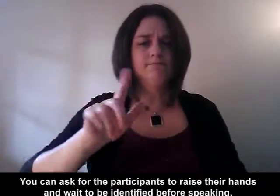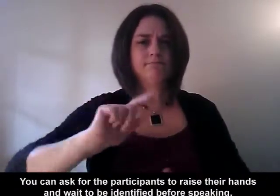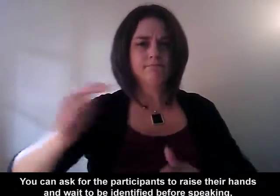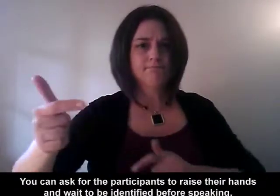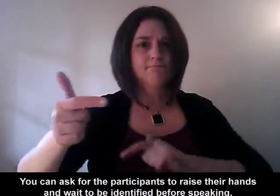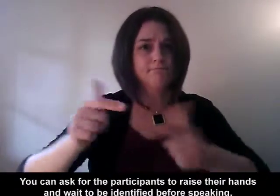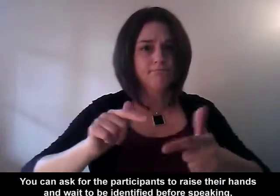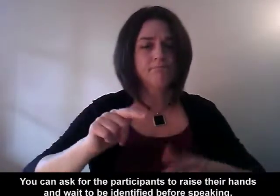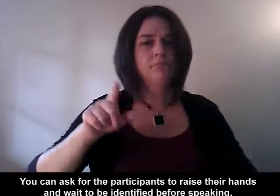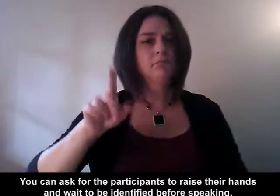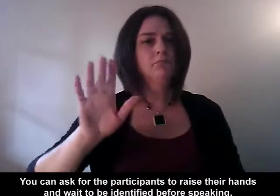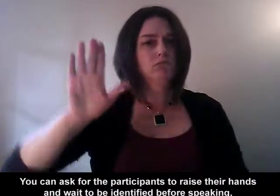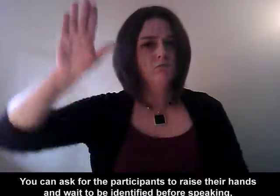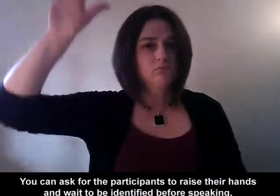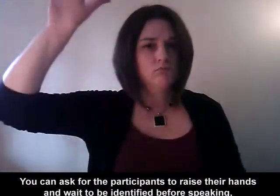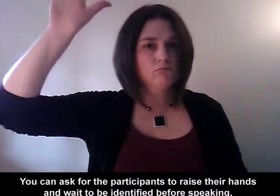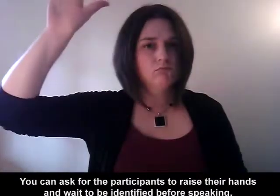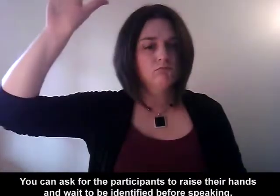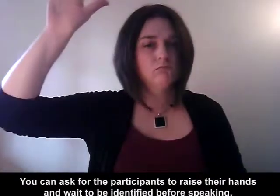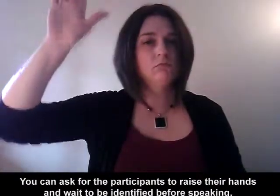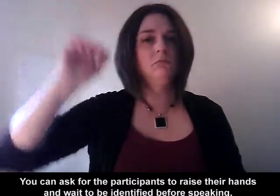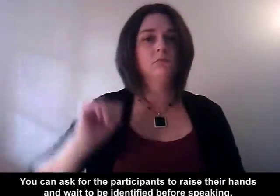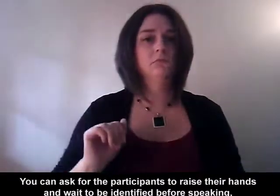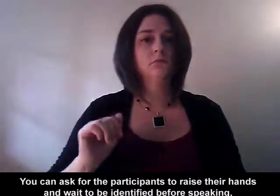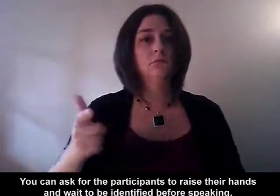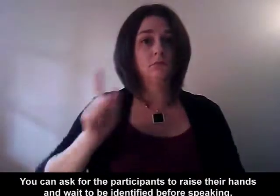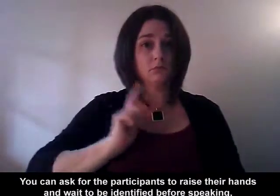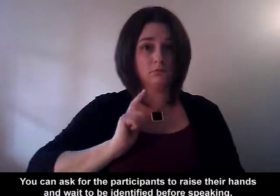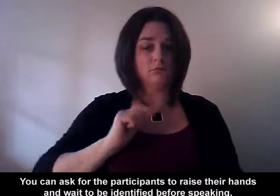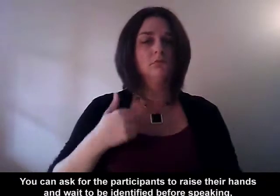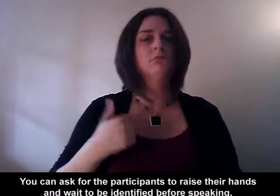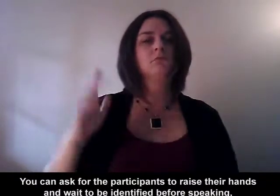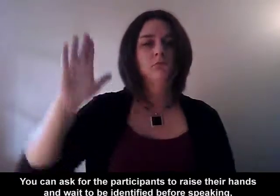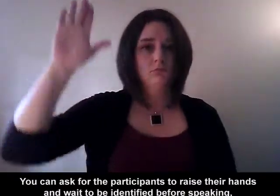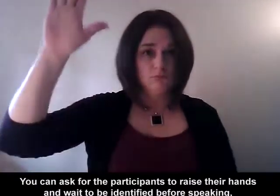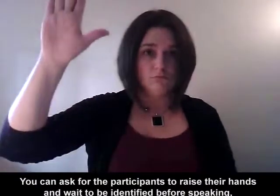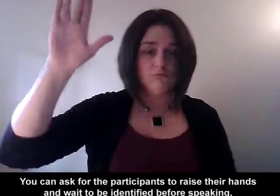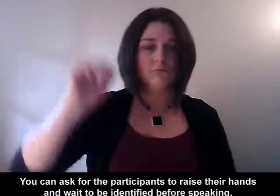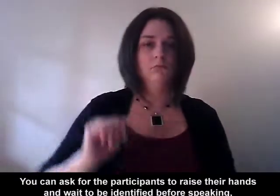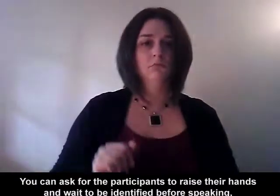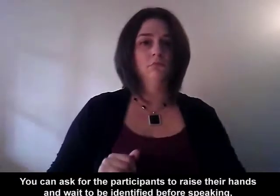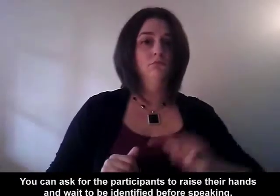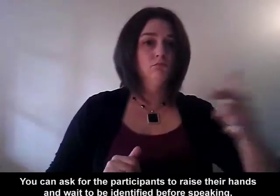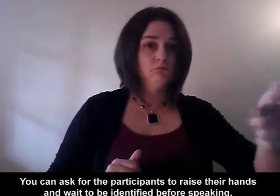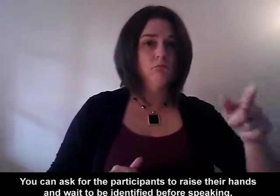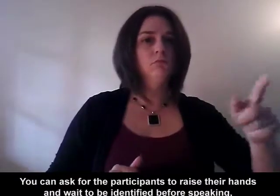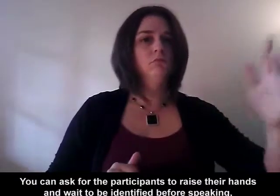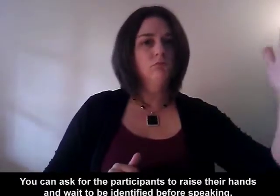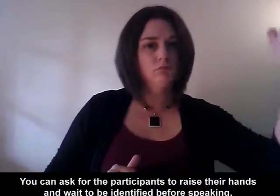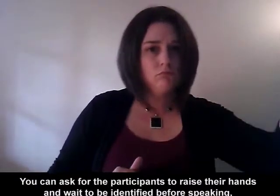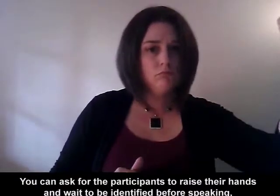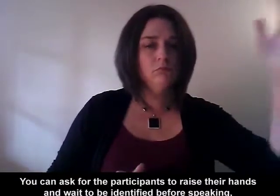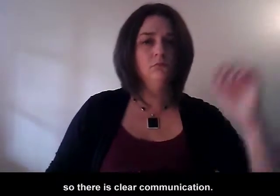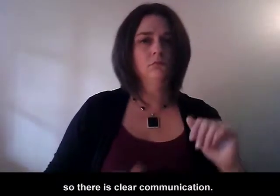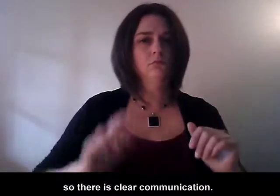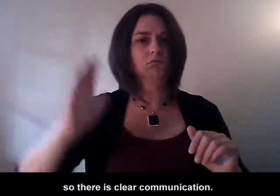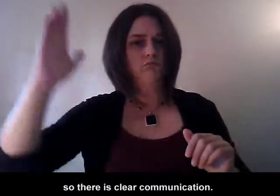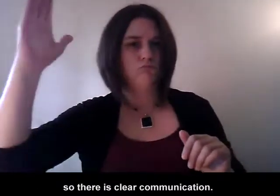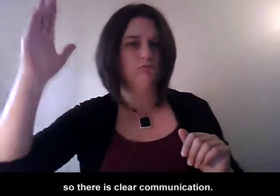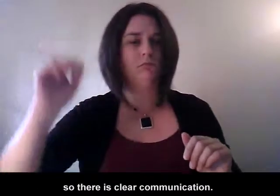You can ask for the participants to raise their hand and wait to be identified before speaking, so there is clear